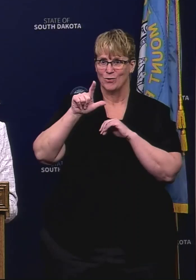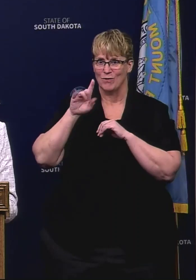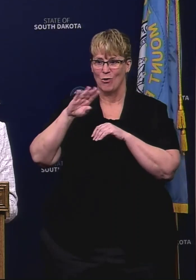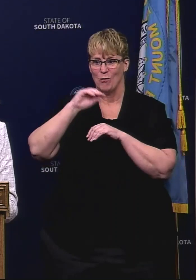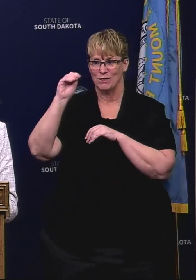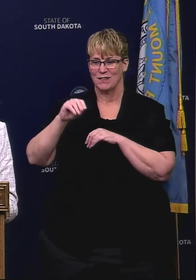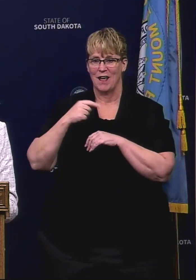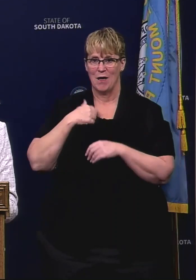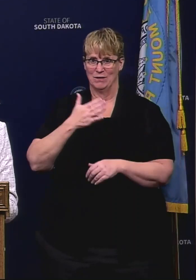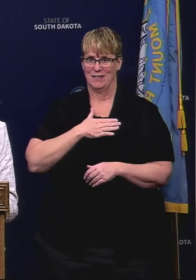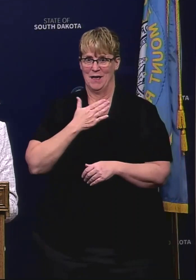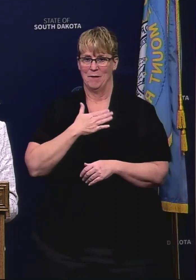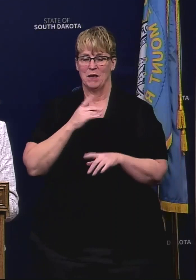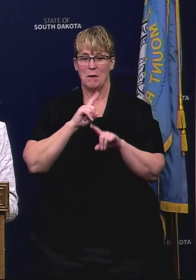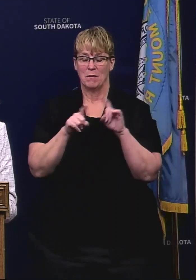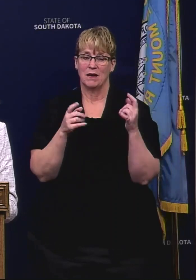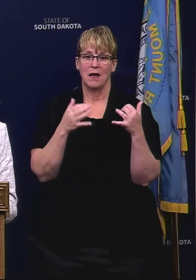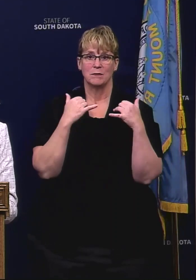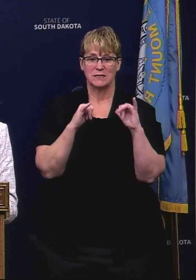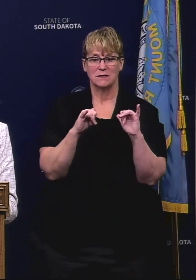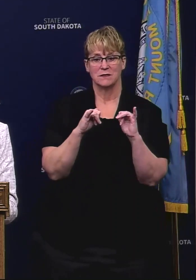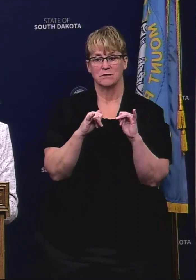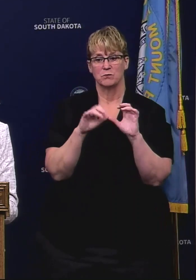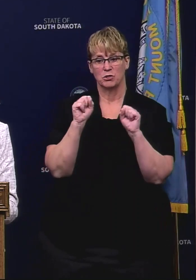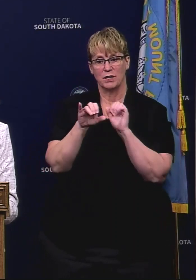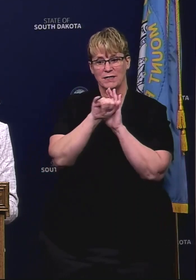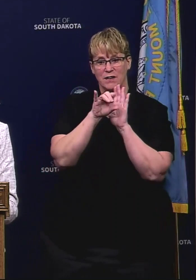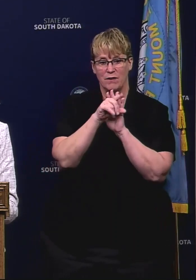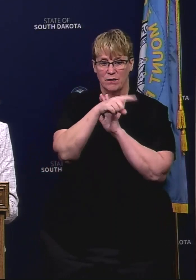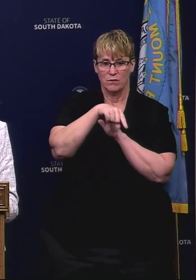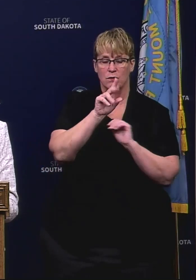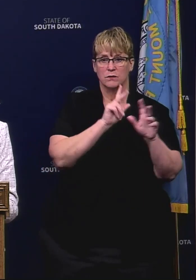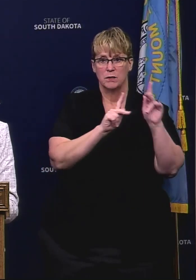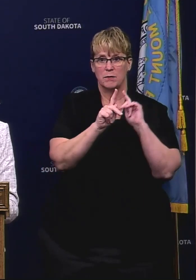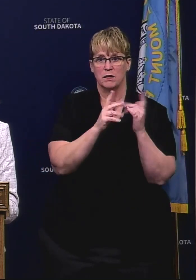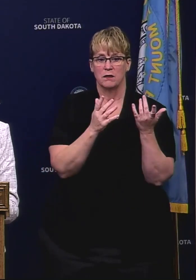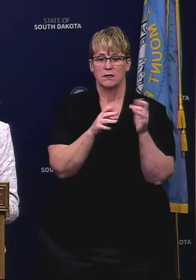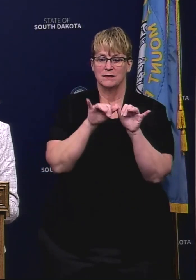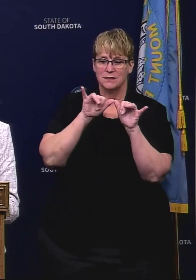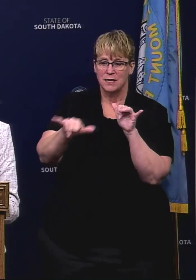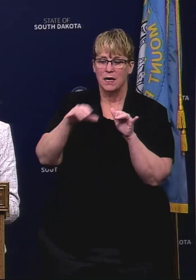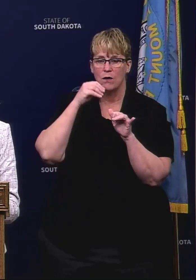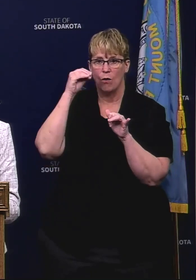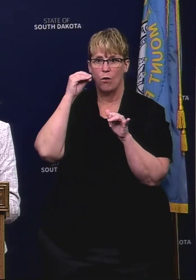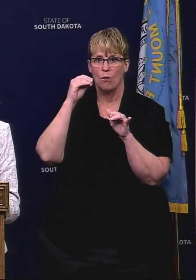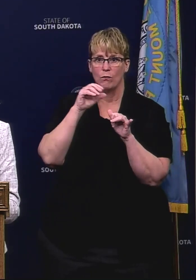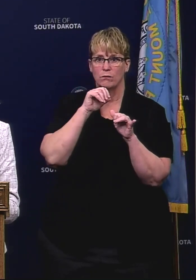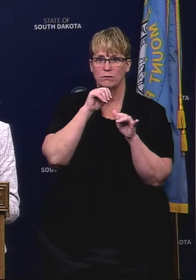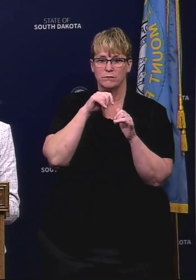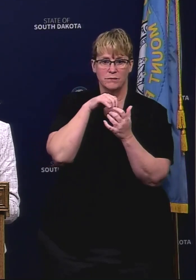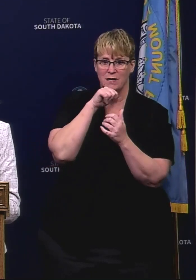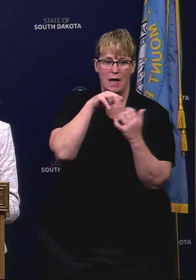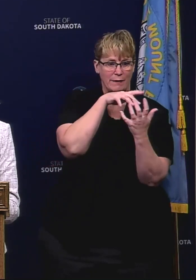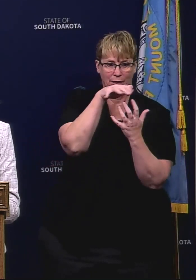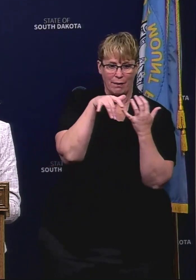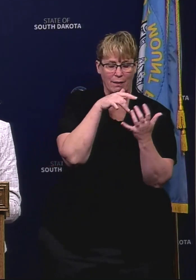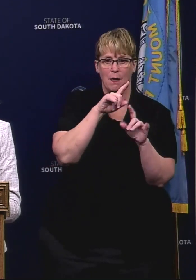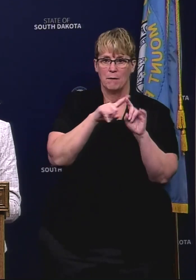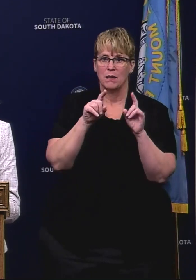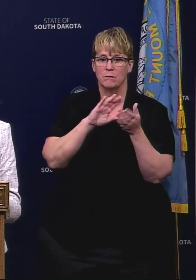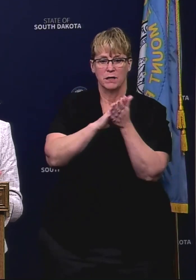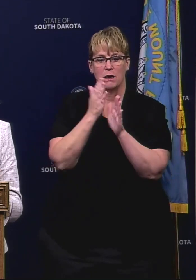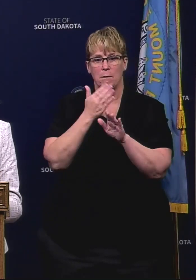but I'm still glad that we were able to identify these people help them stay at home stay away from other people and get better.